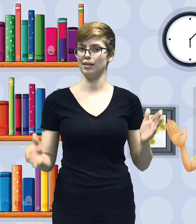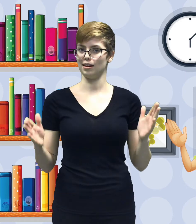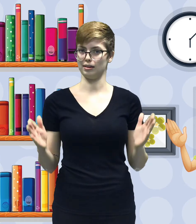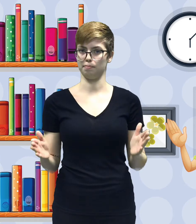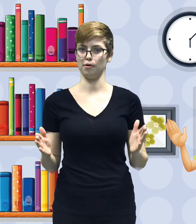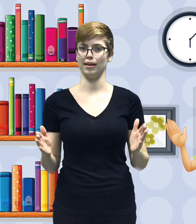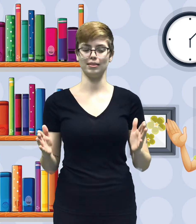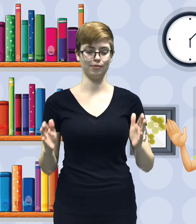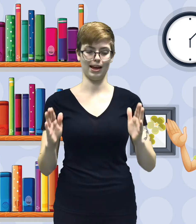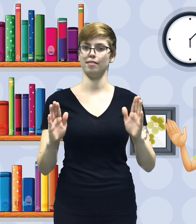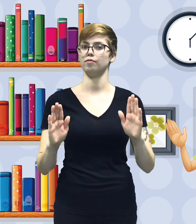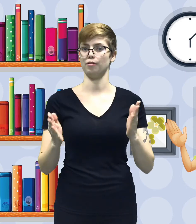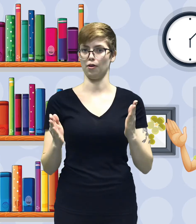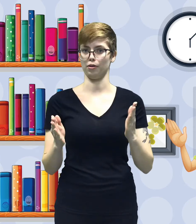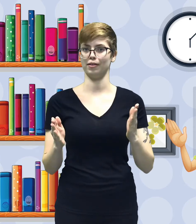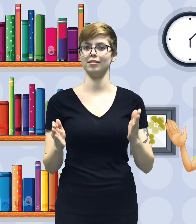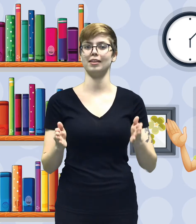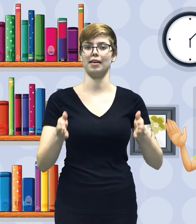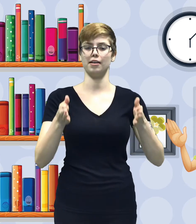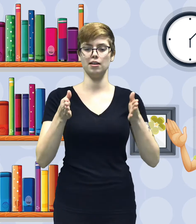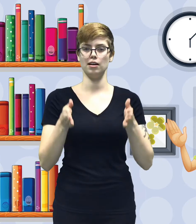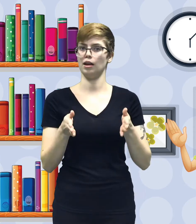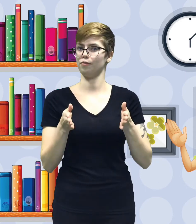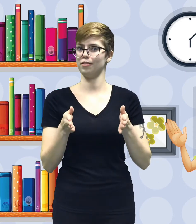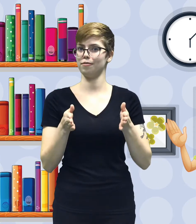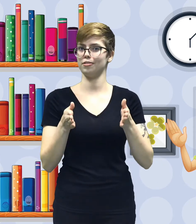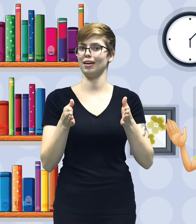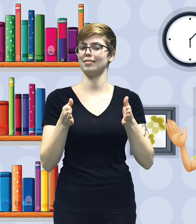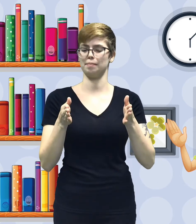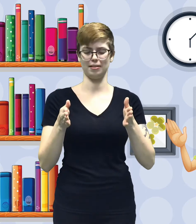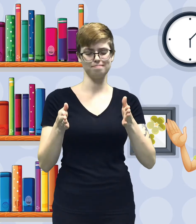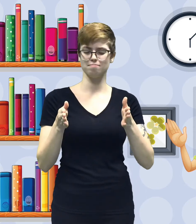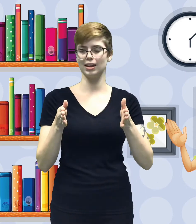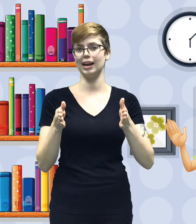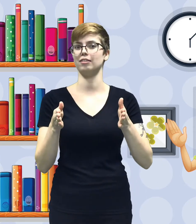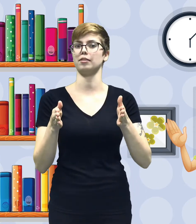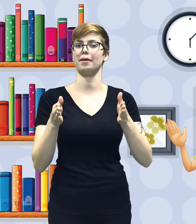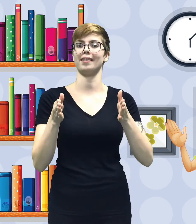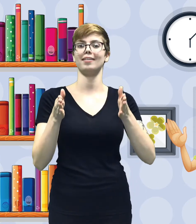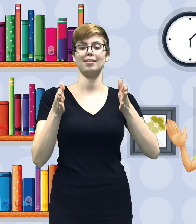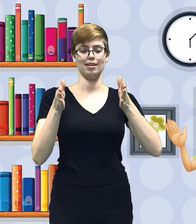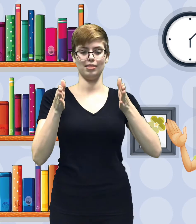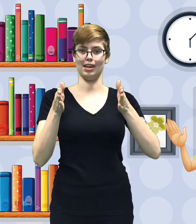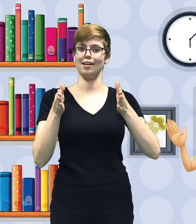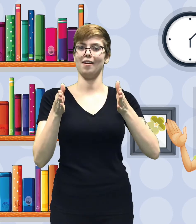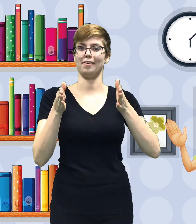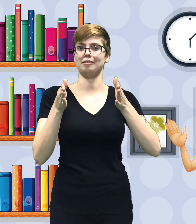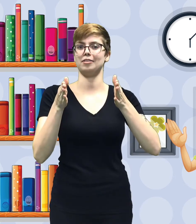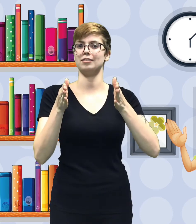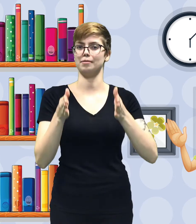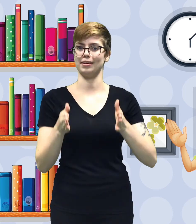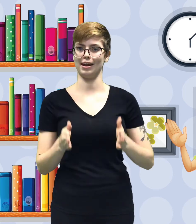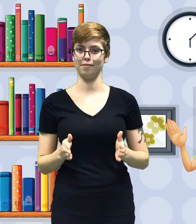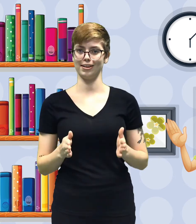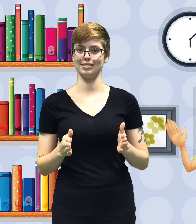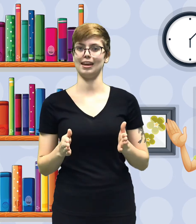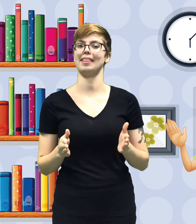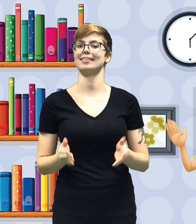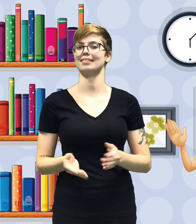takes both hands flat with all your fingers together in front of your chest about 10 inches apart. Then all you have to do is move it downwards and that's the